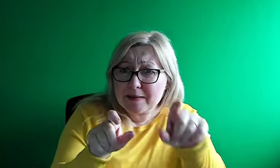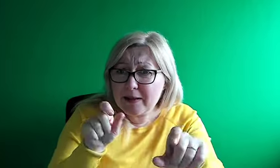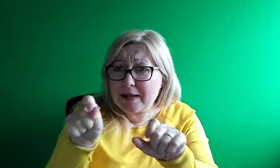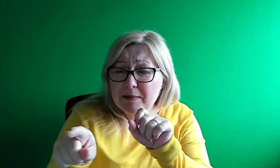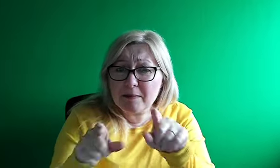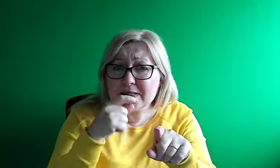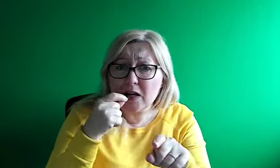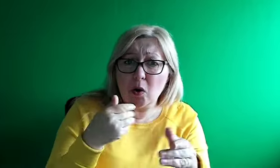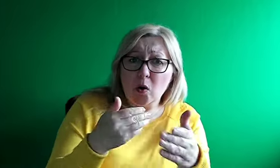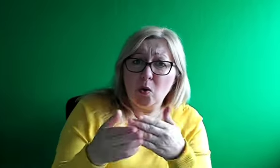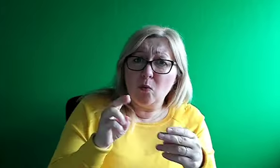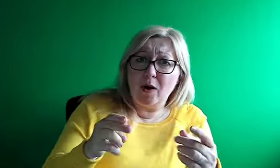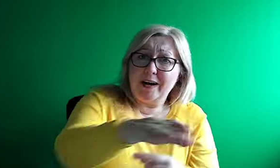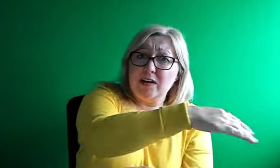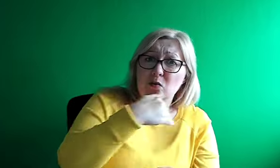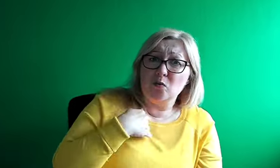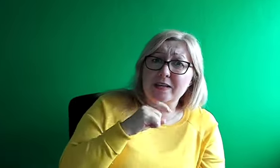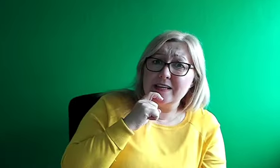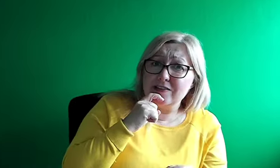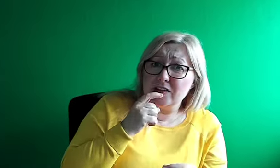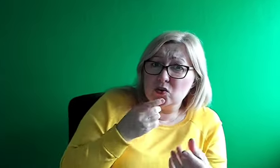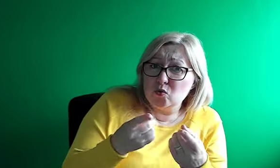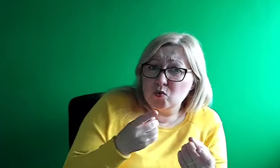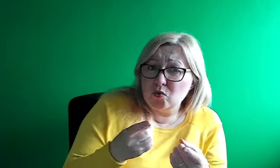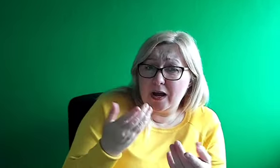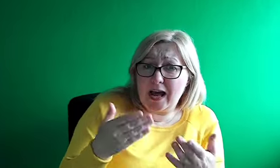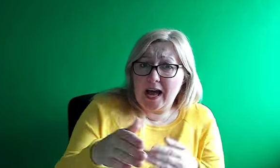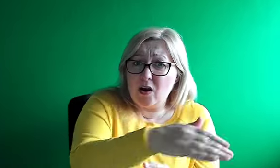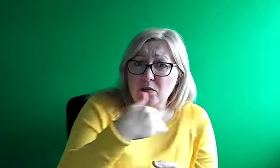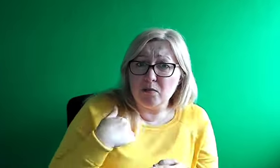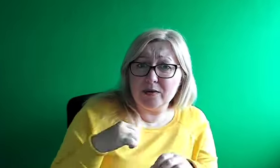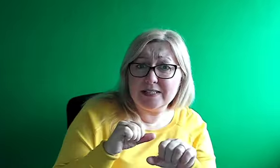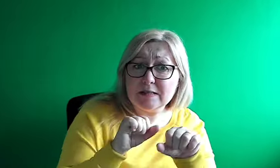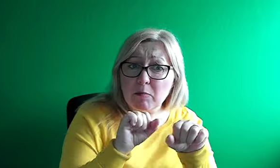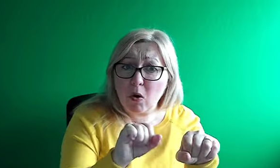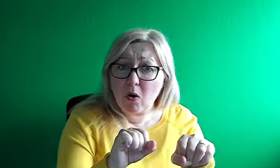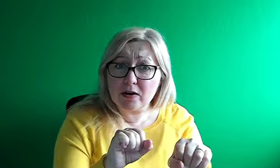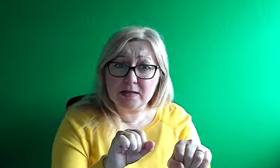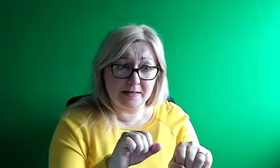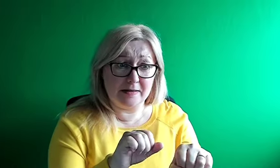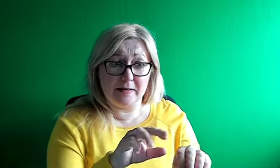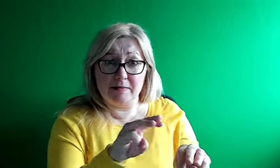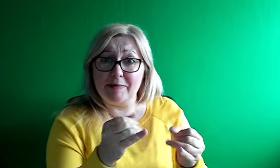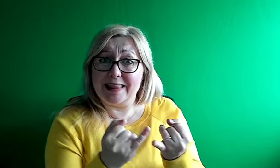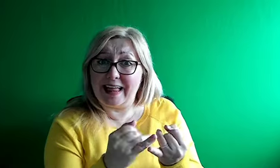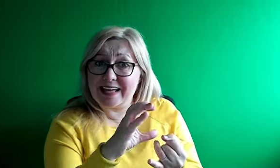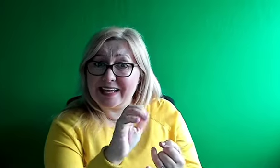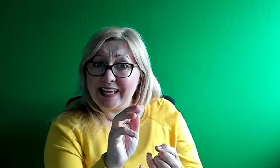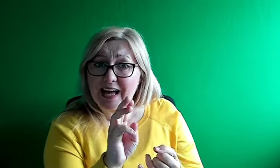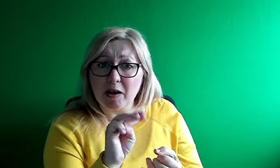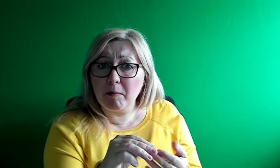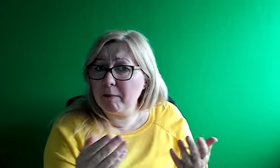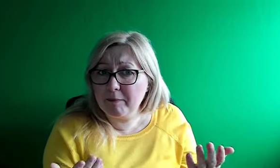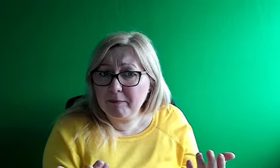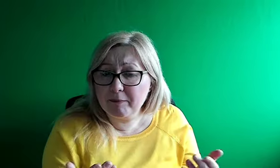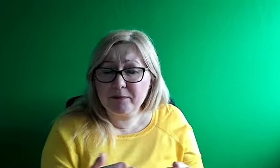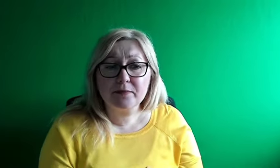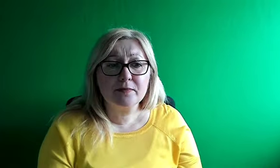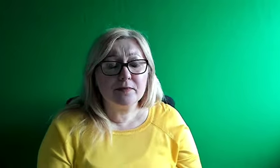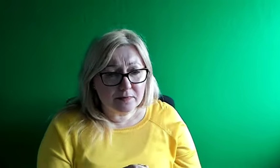I'm so happy and heartened to hear this, because it's taking the ISL story a little step